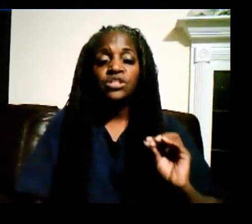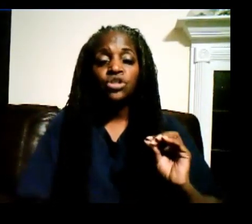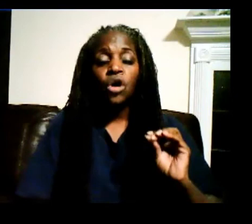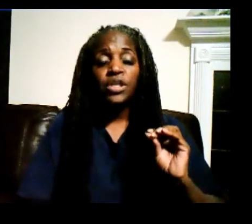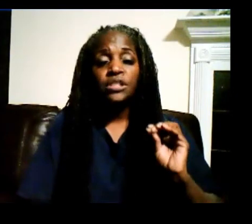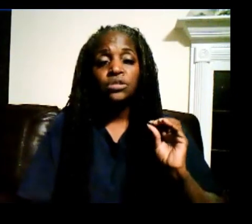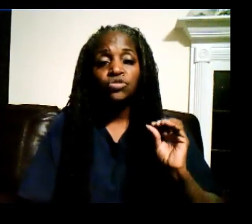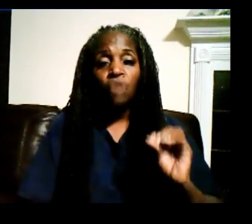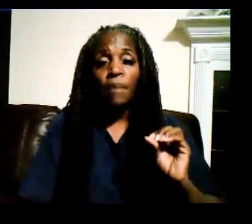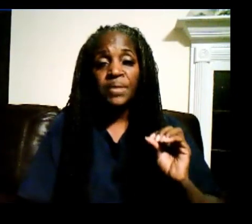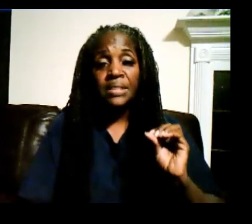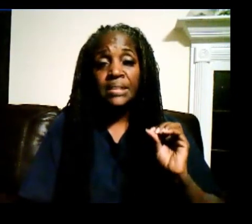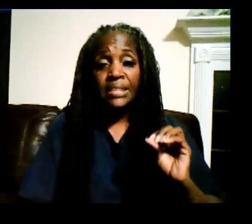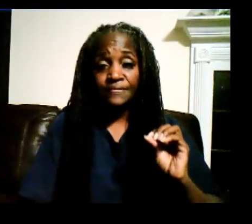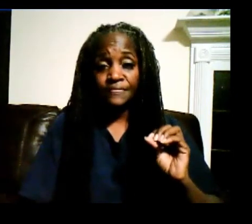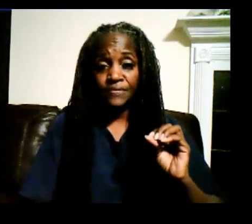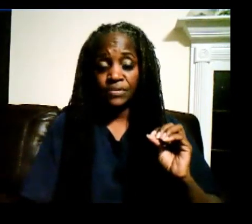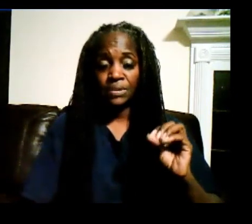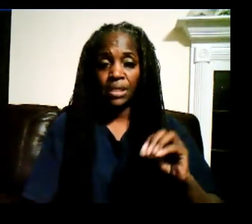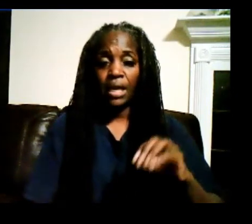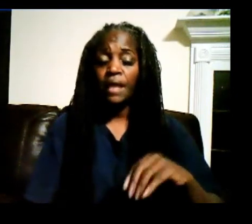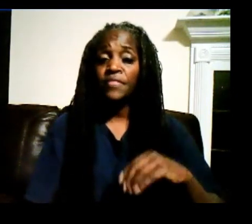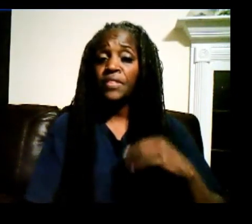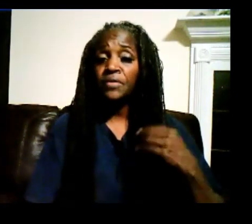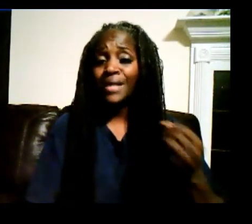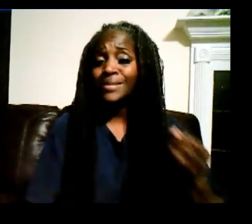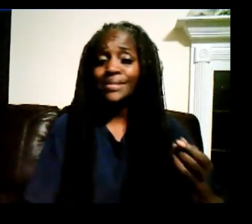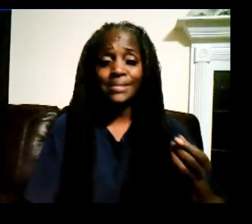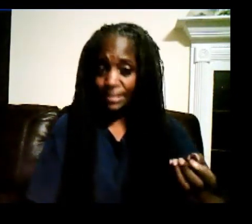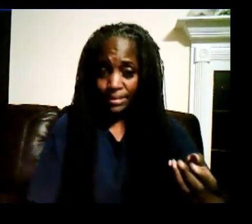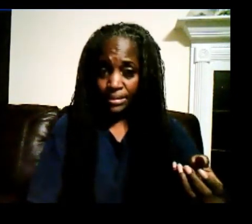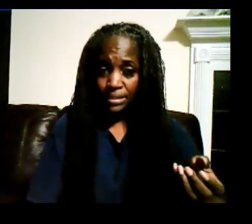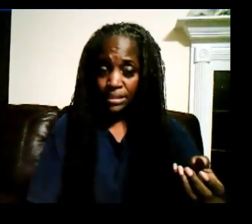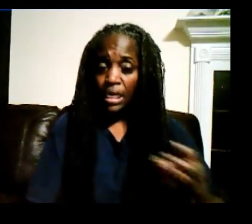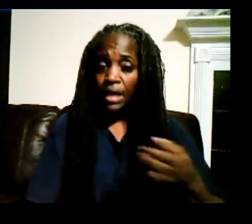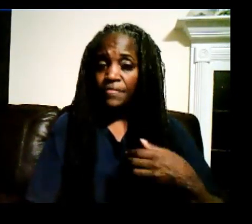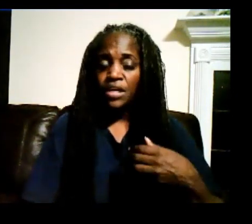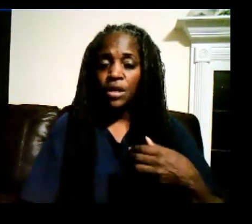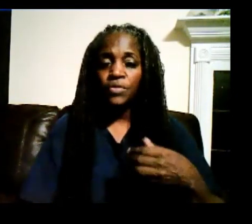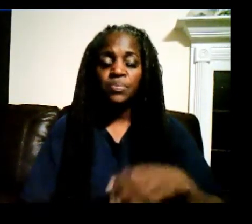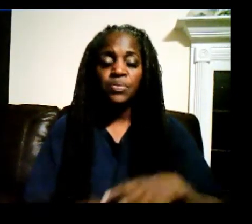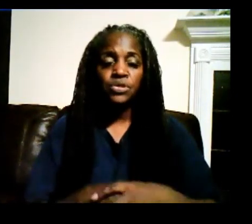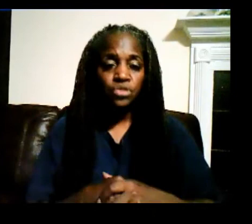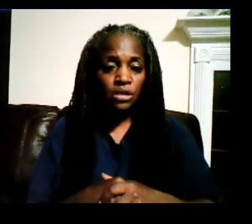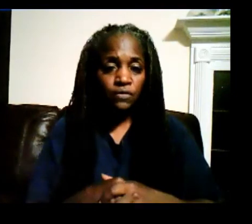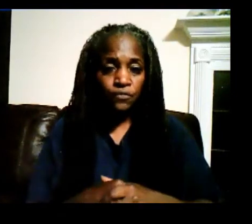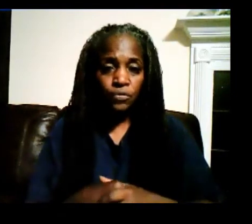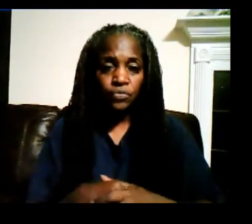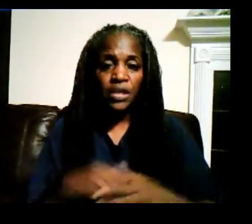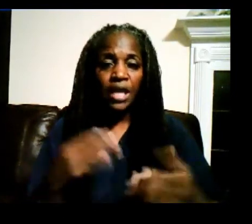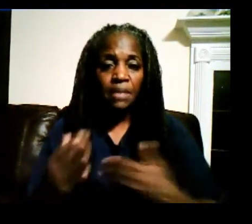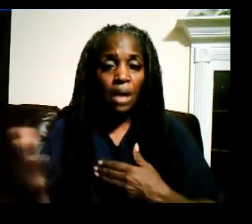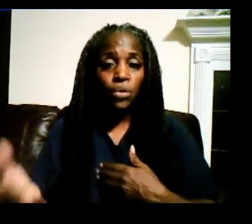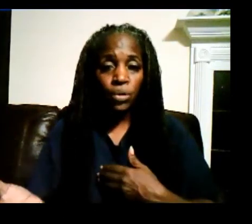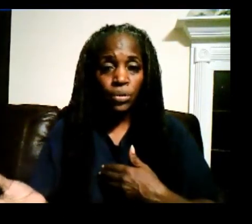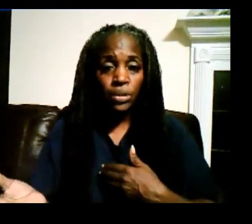started dropping leaves. They're not disease. They had already produced their fruit. They came out early.